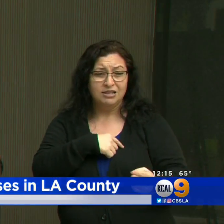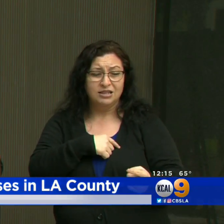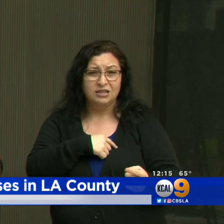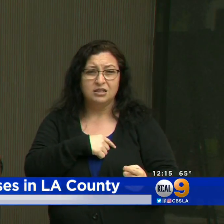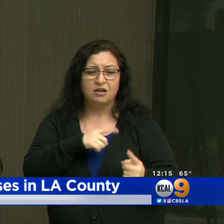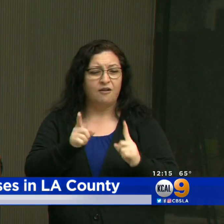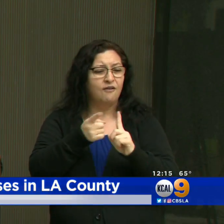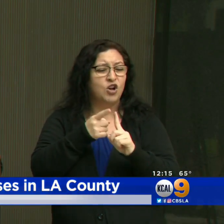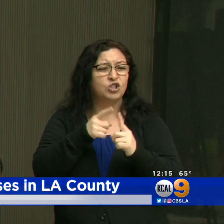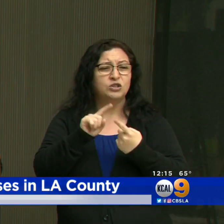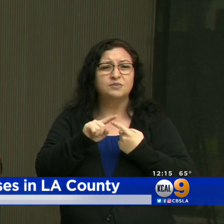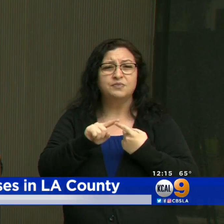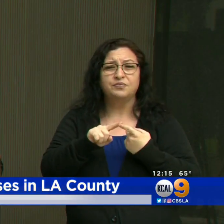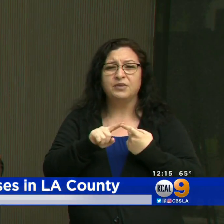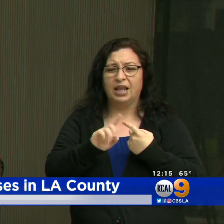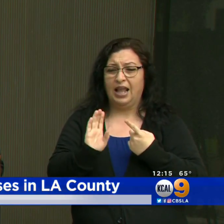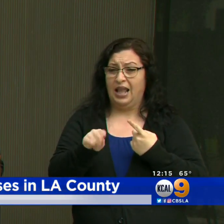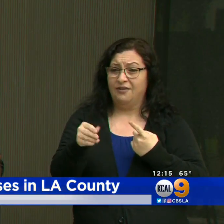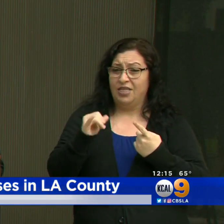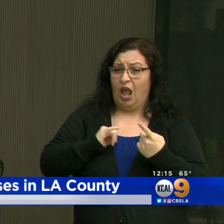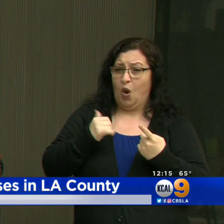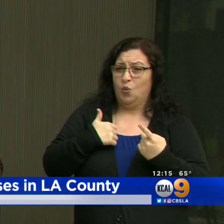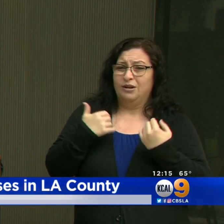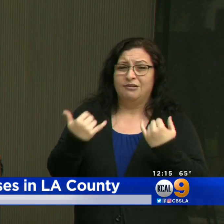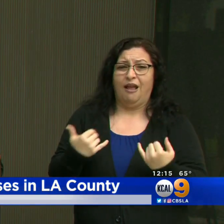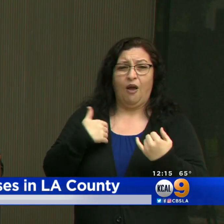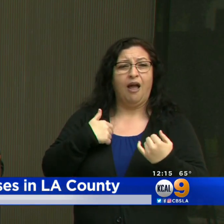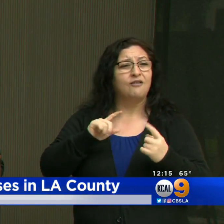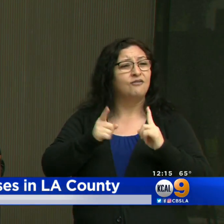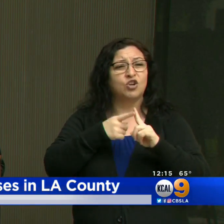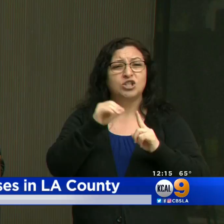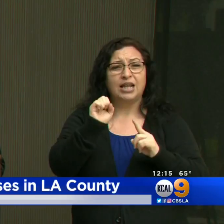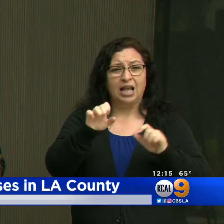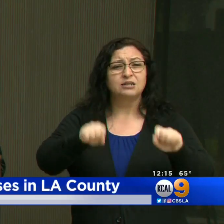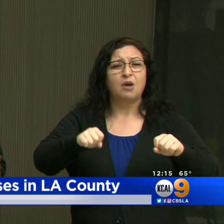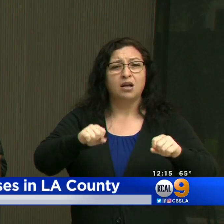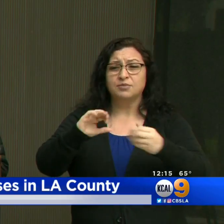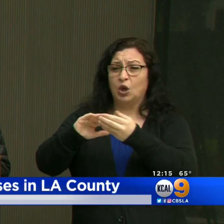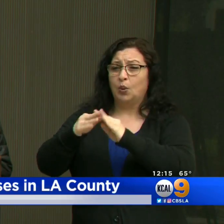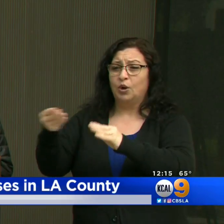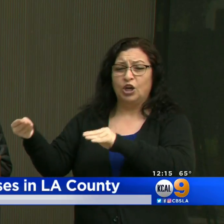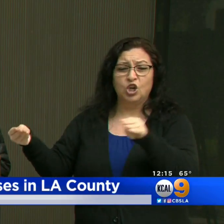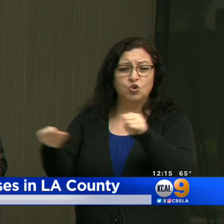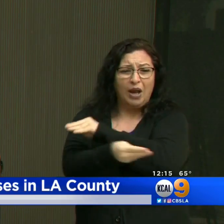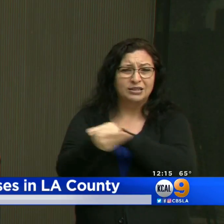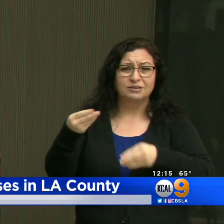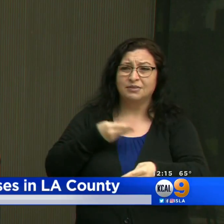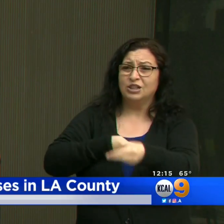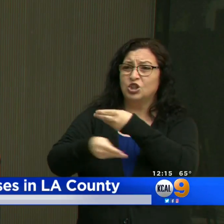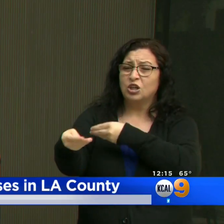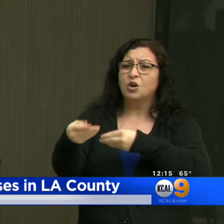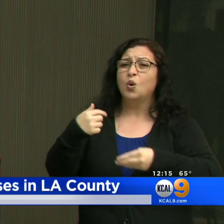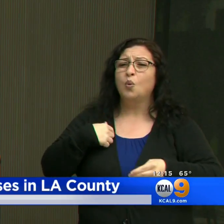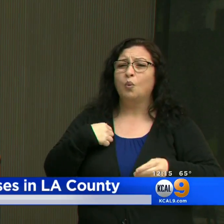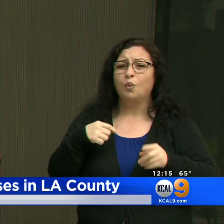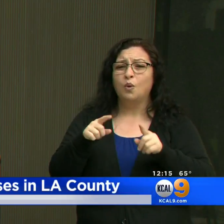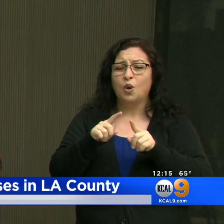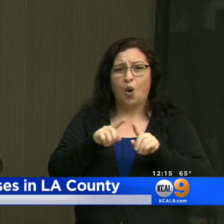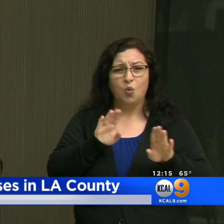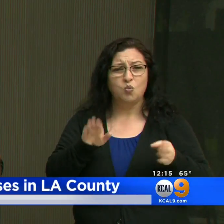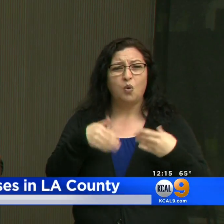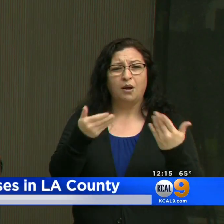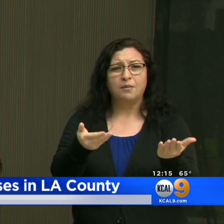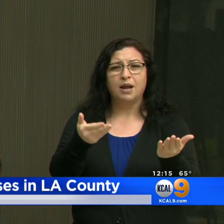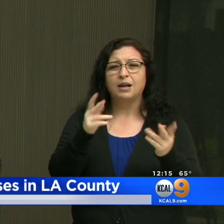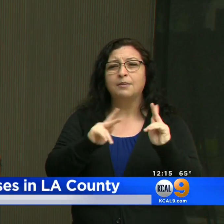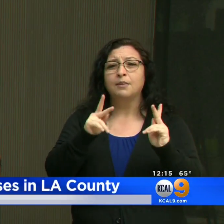they had close contact with are now being quarantined as well. So if you'd like to continue watching the rest of the news conference, you can do that live